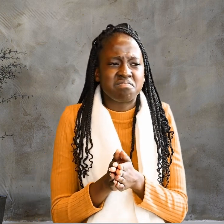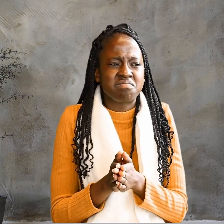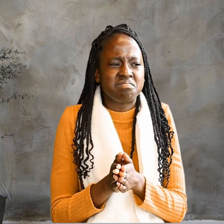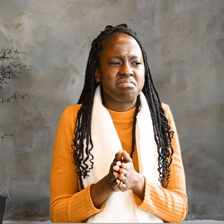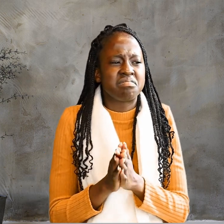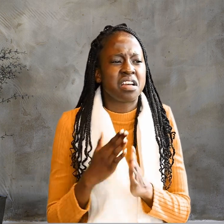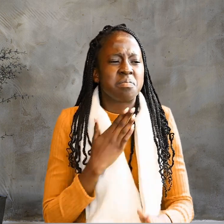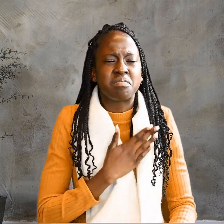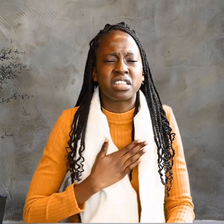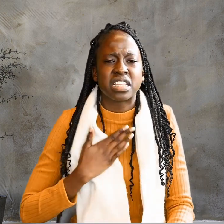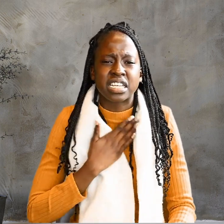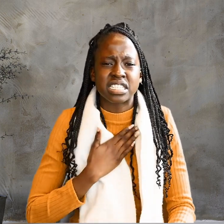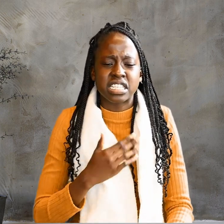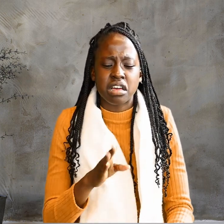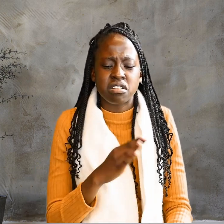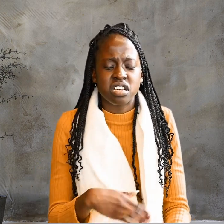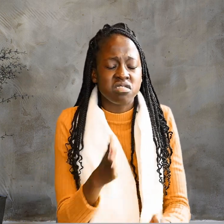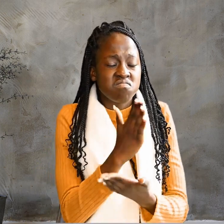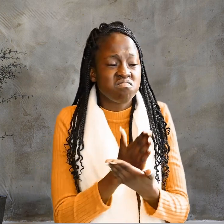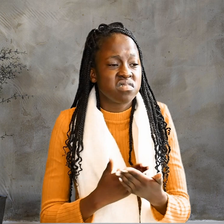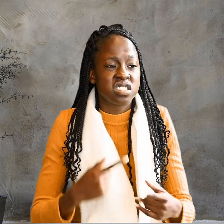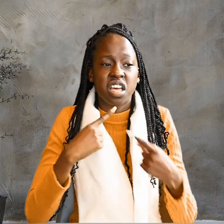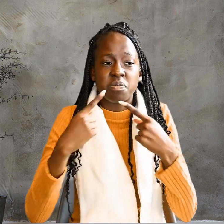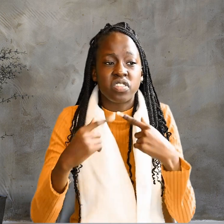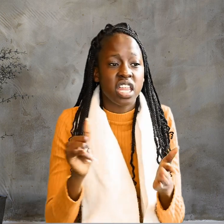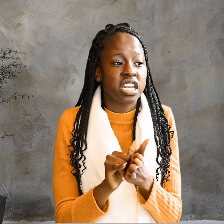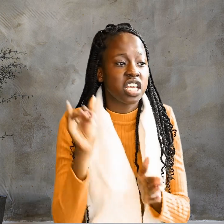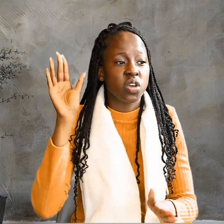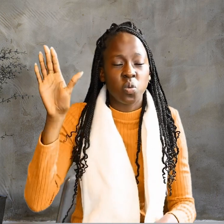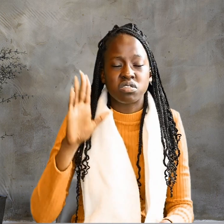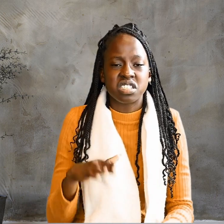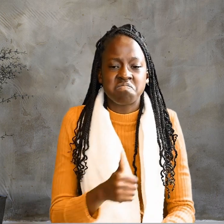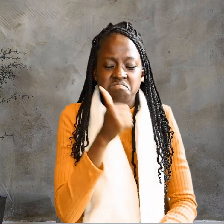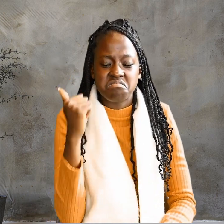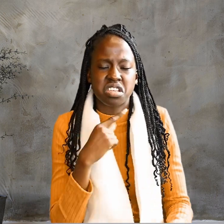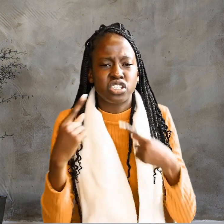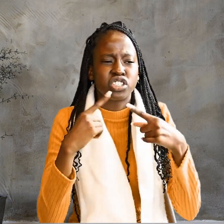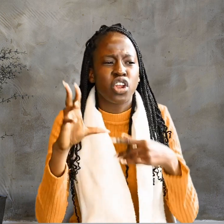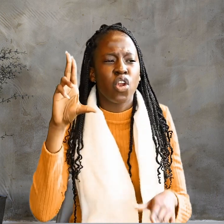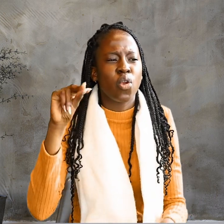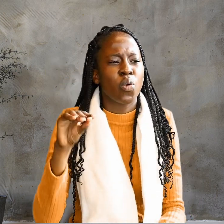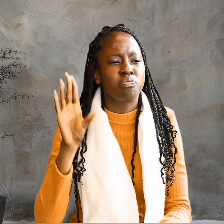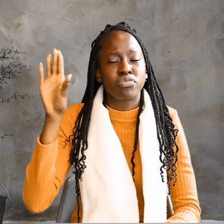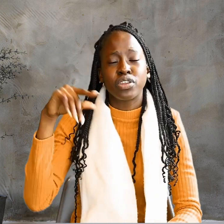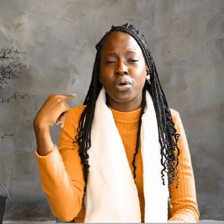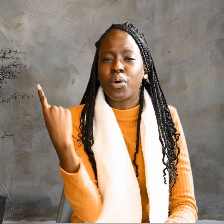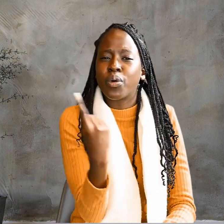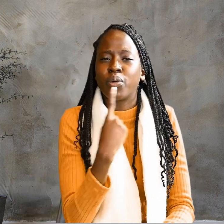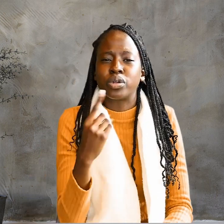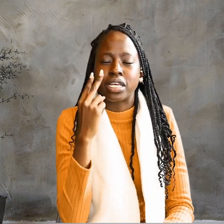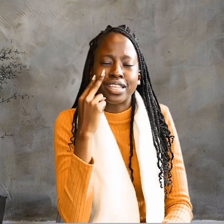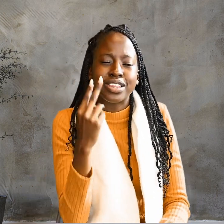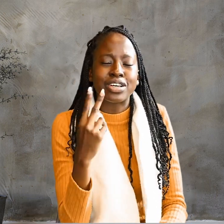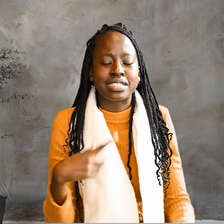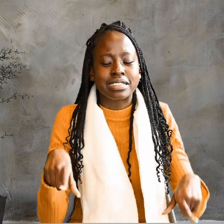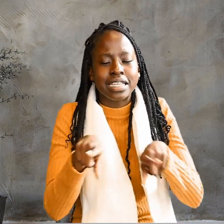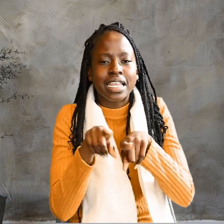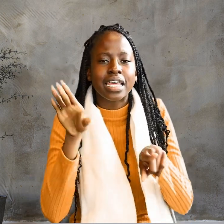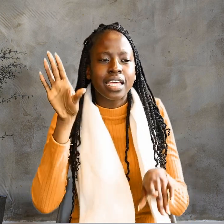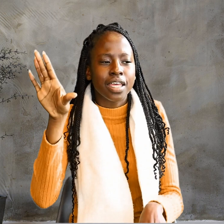Some claimed that he was. Others said, no, he only looks like him. But he